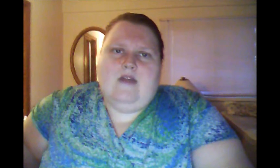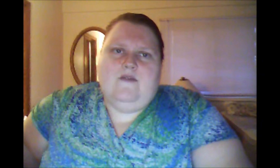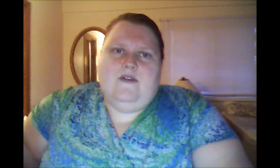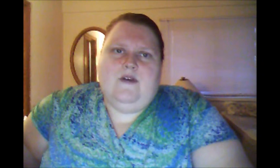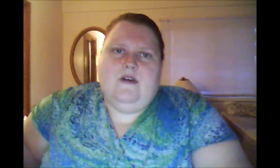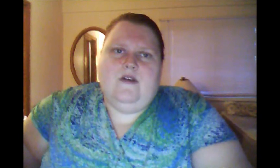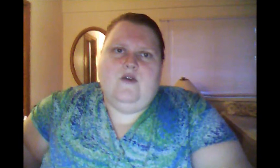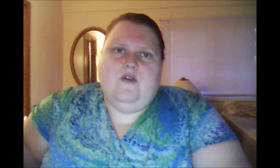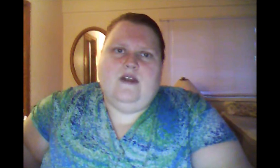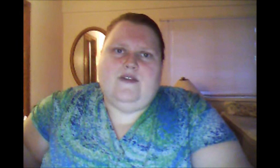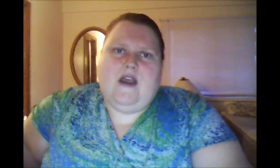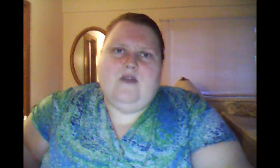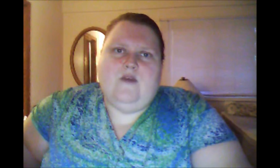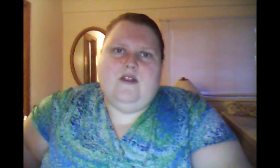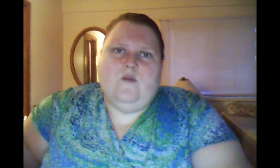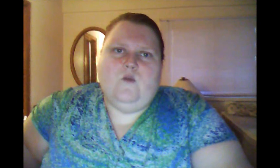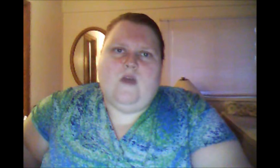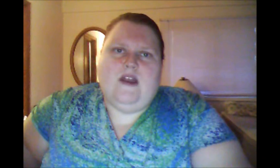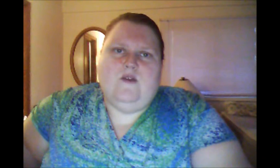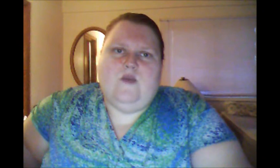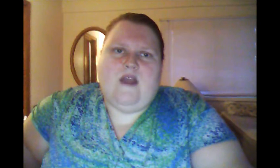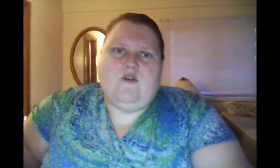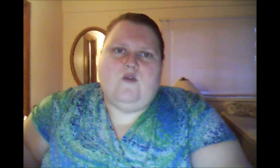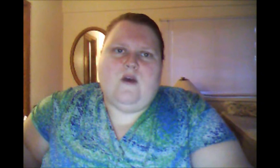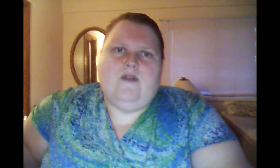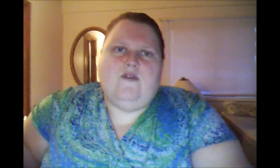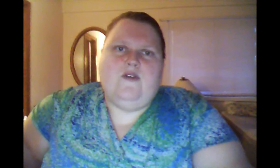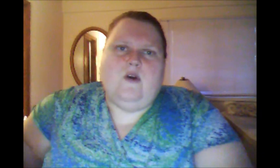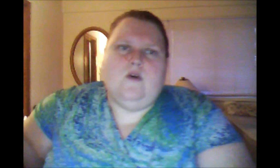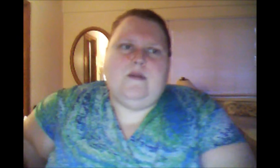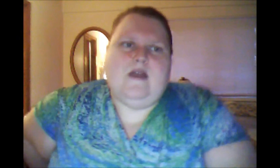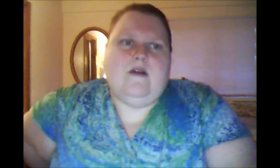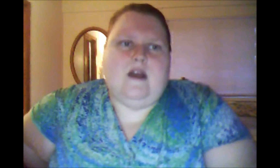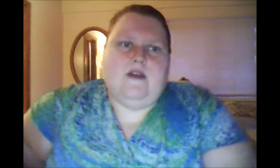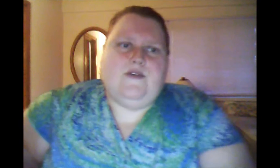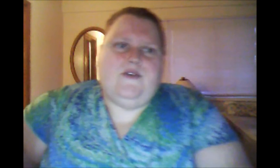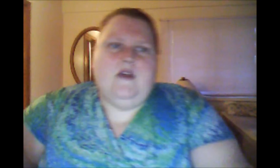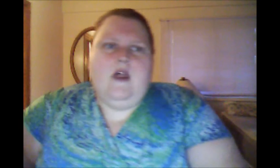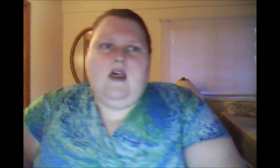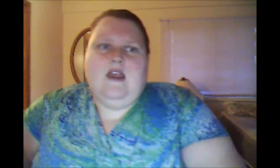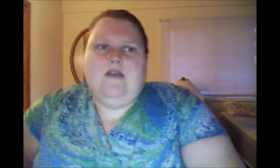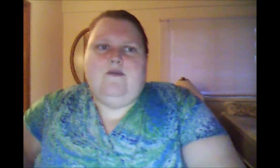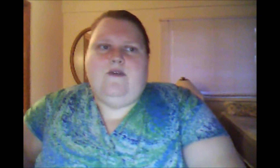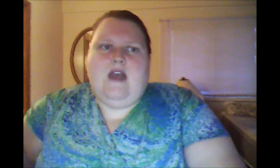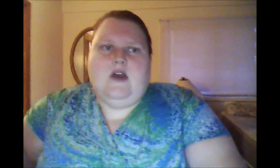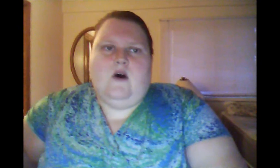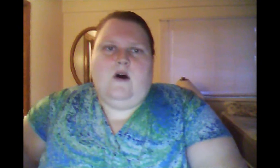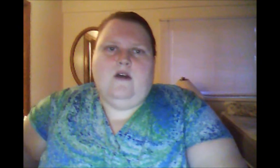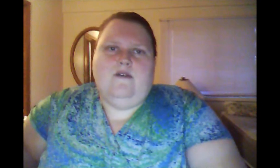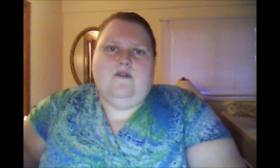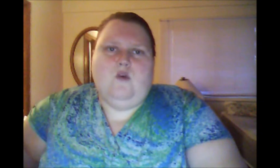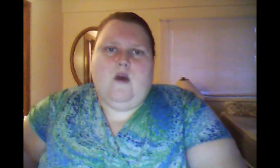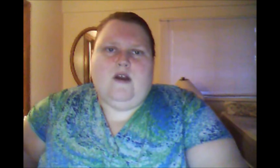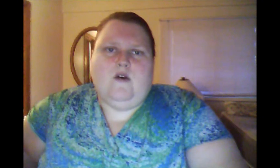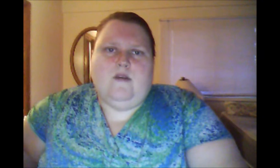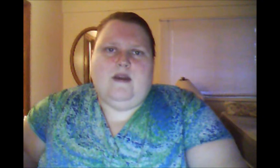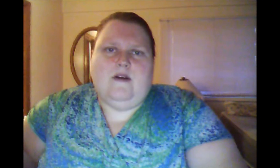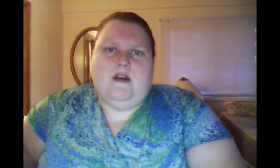And you can decide when and where you want to go to paradise, if at all, if you want to go to paradise.